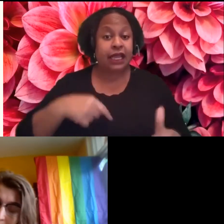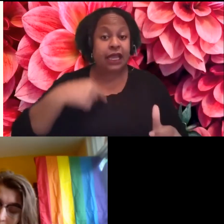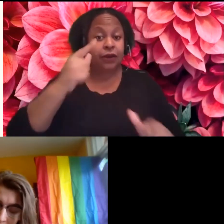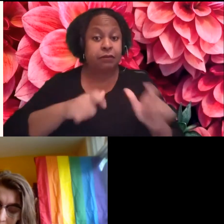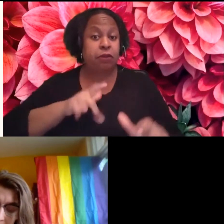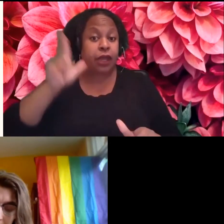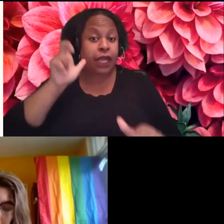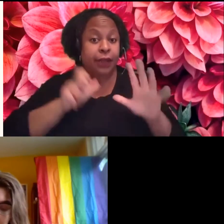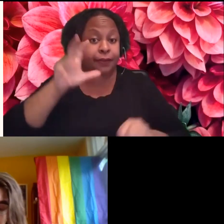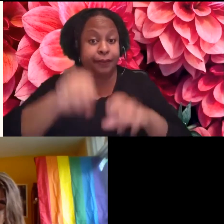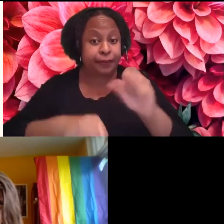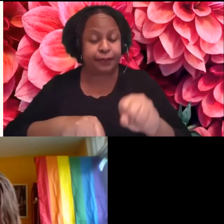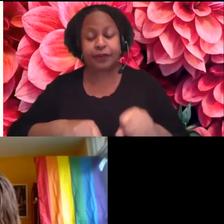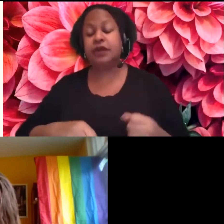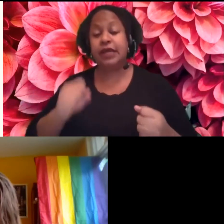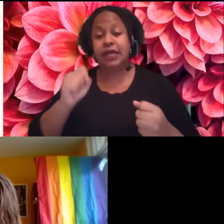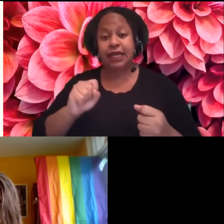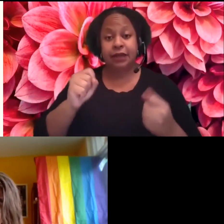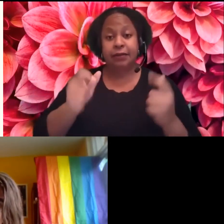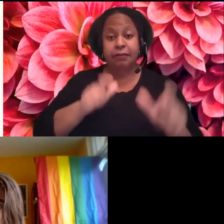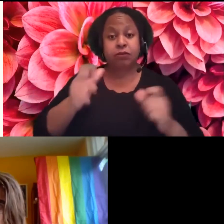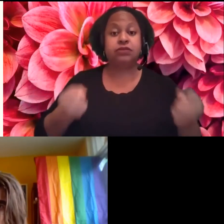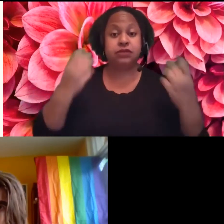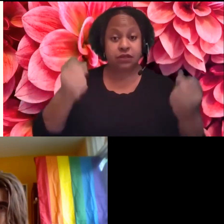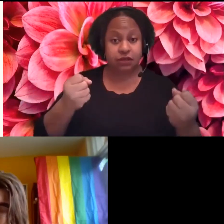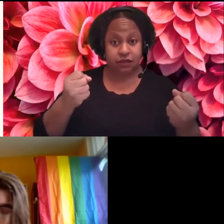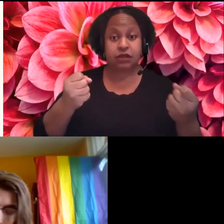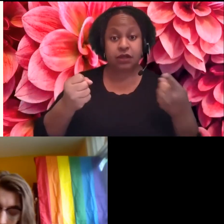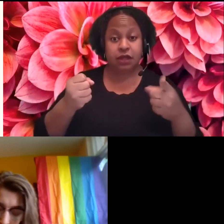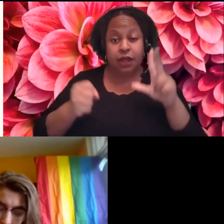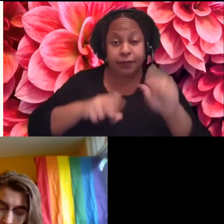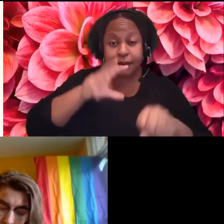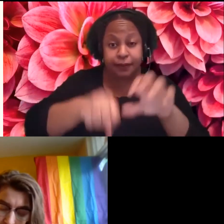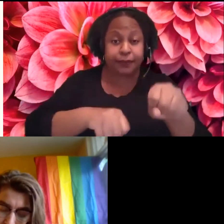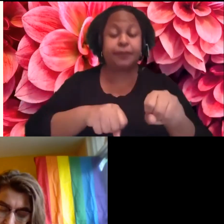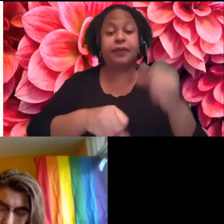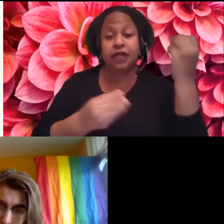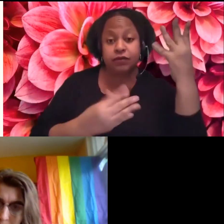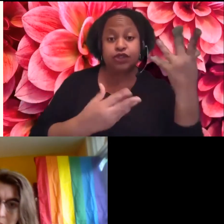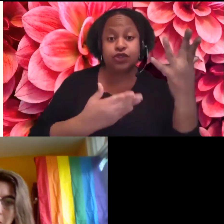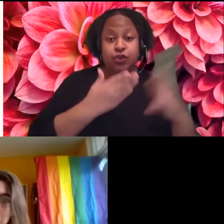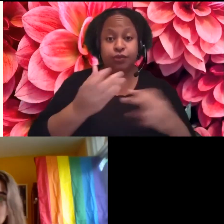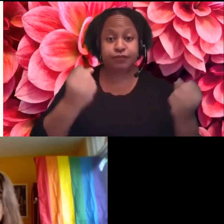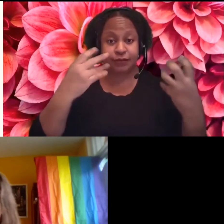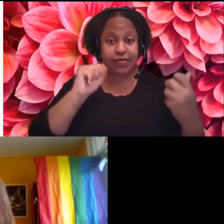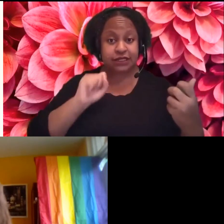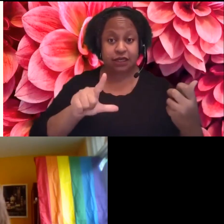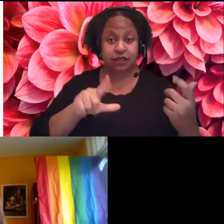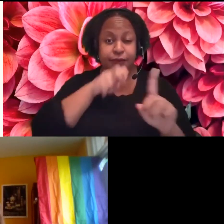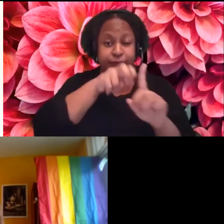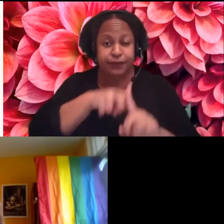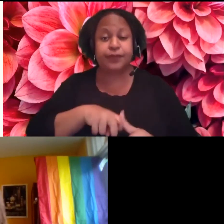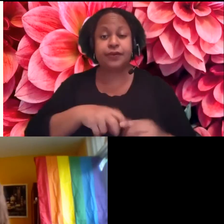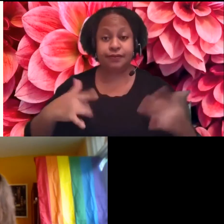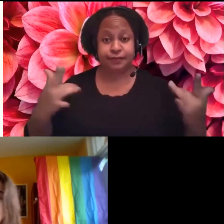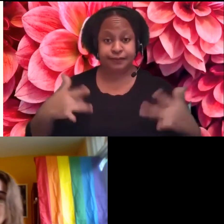listening and ASL signers get through ASL. Um, so